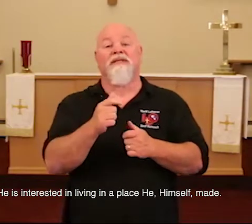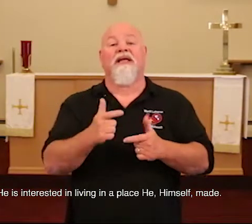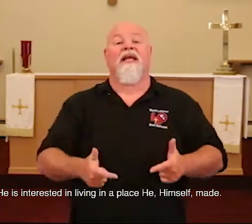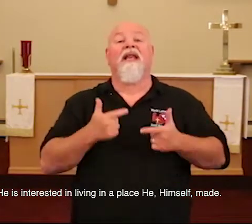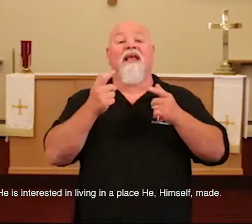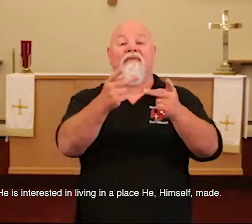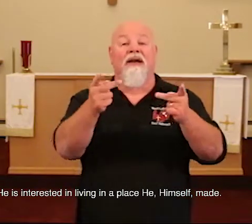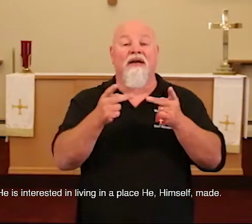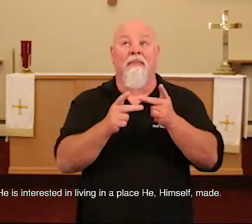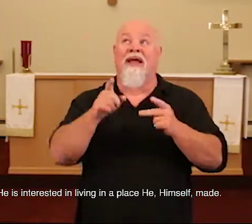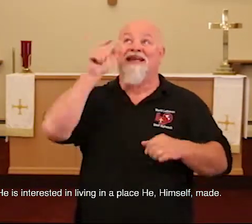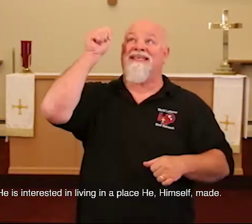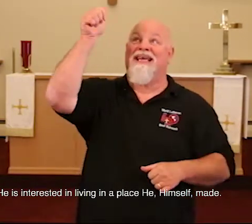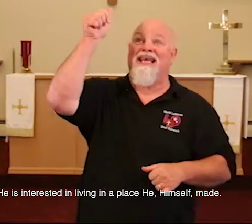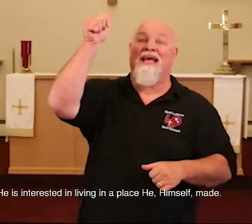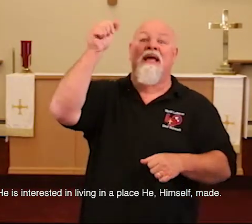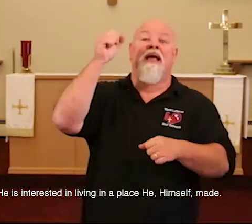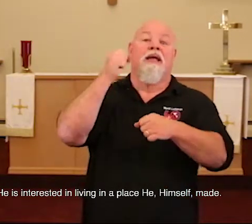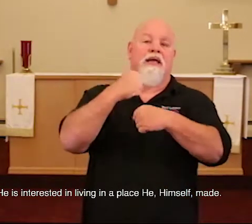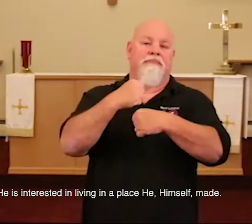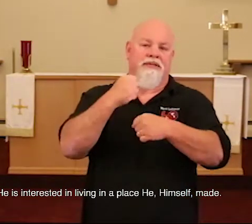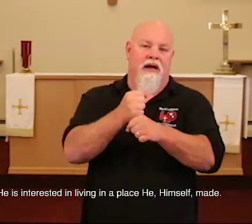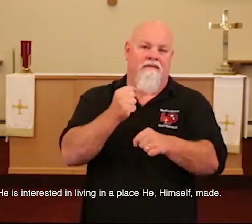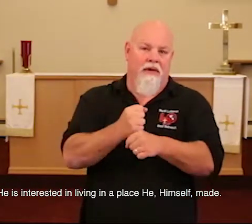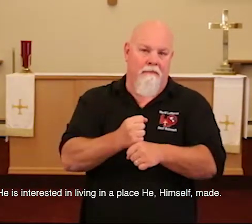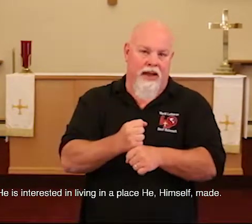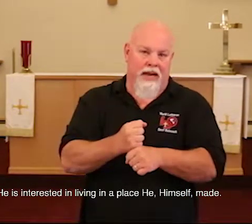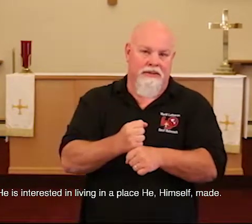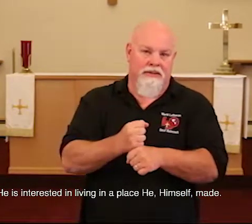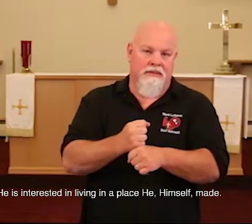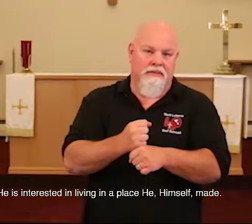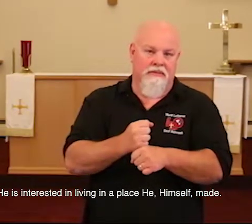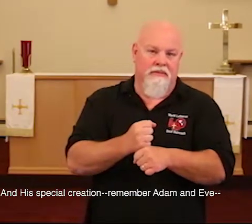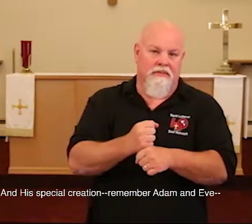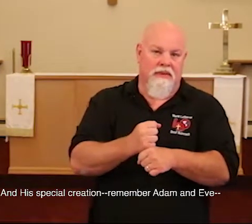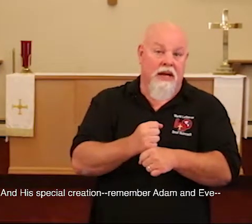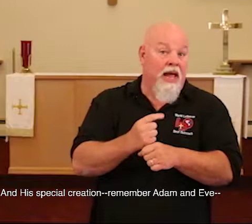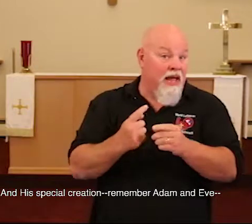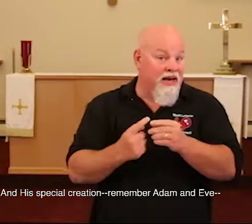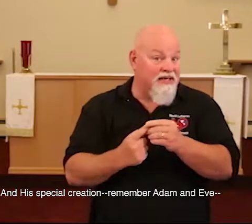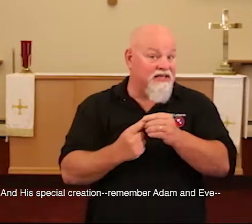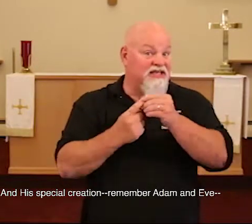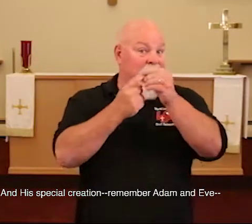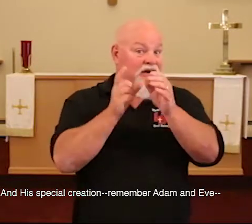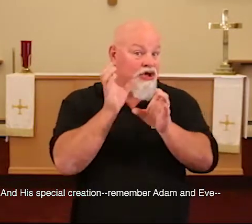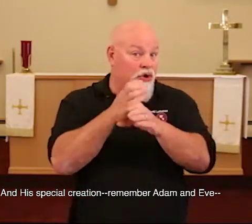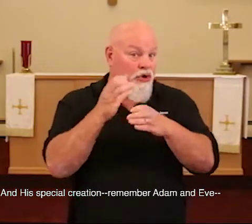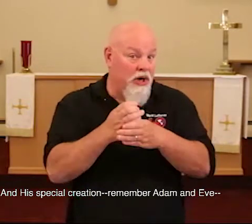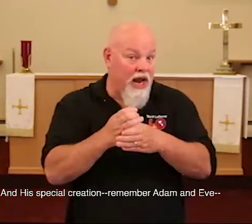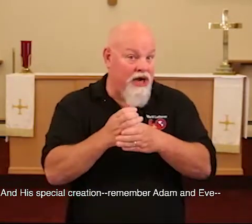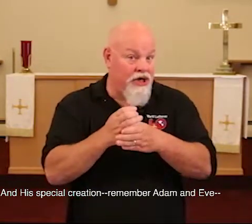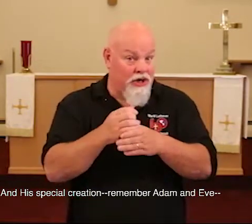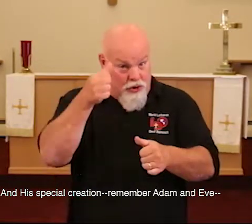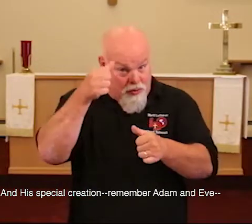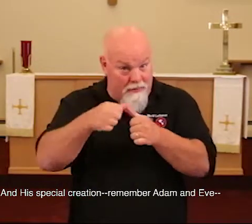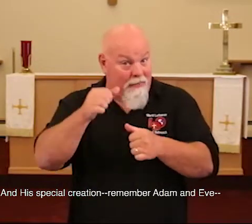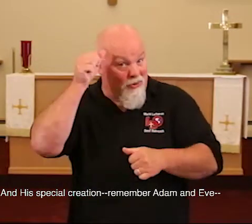in living in a place he himself makes. And his special creation. You remember